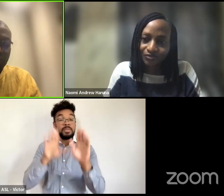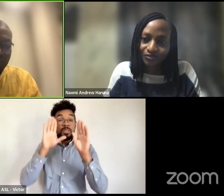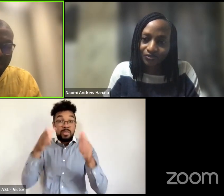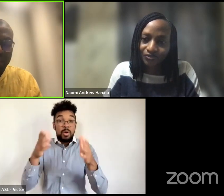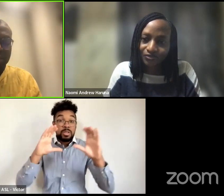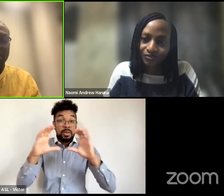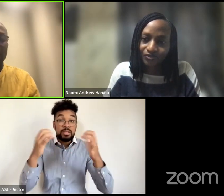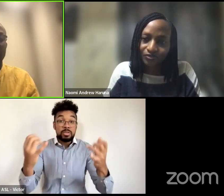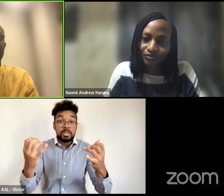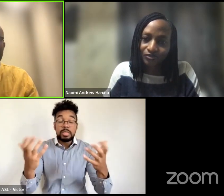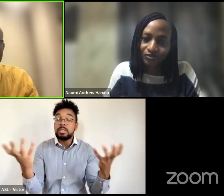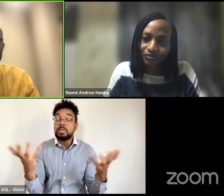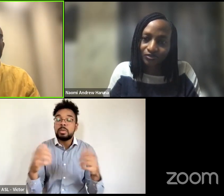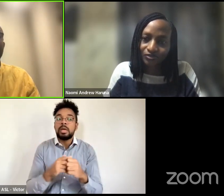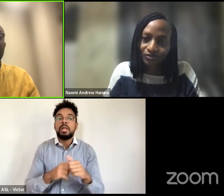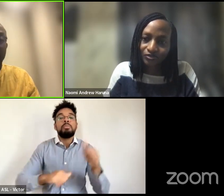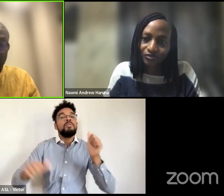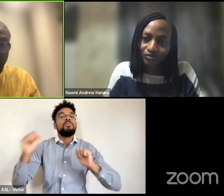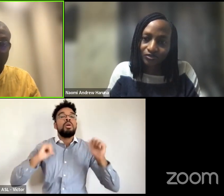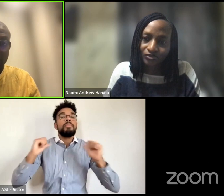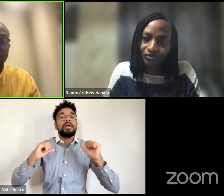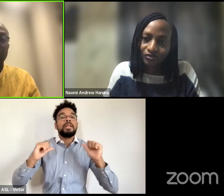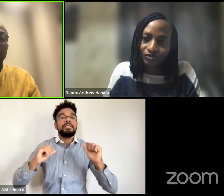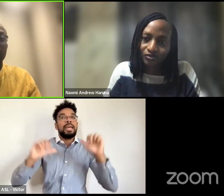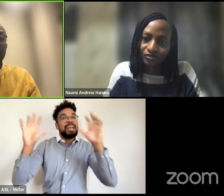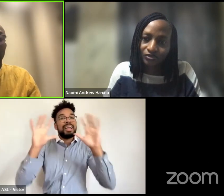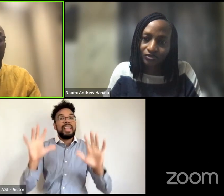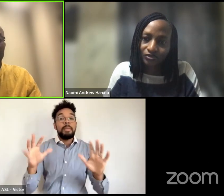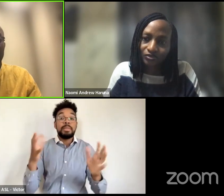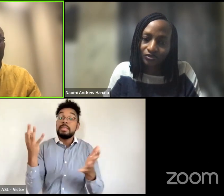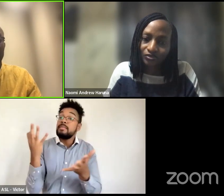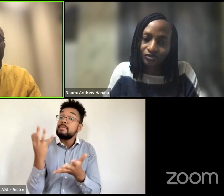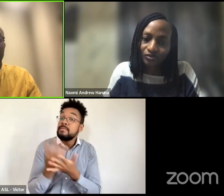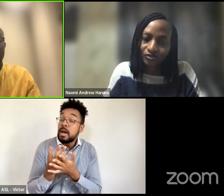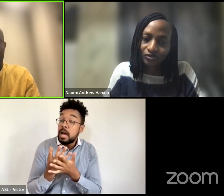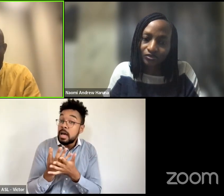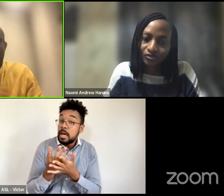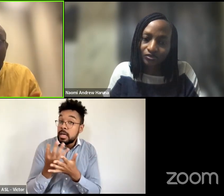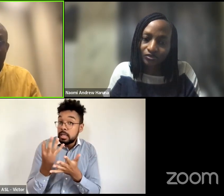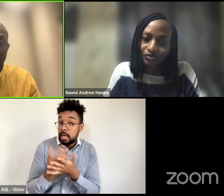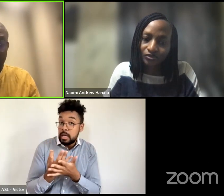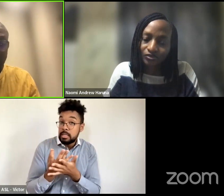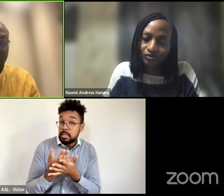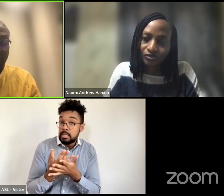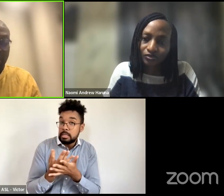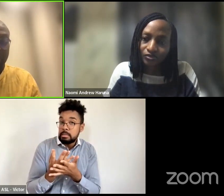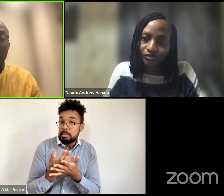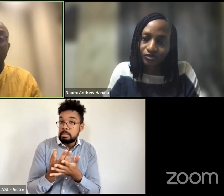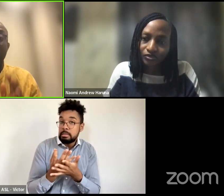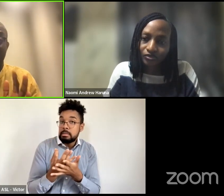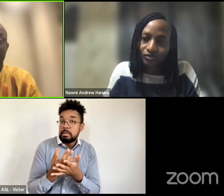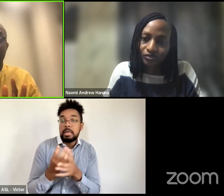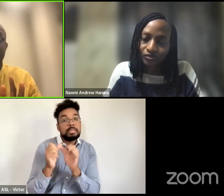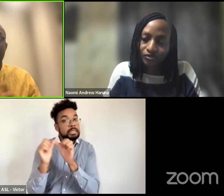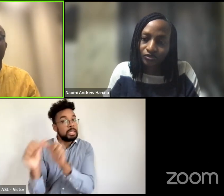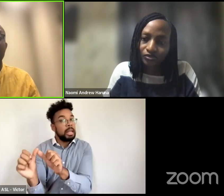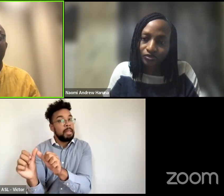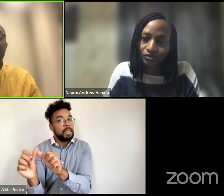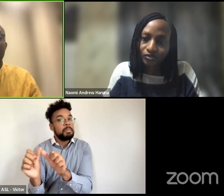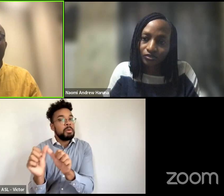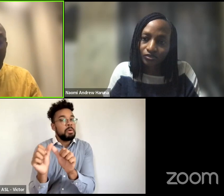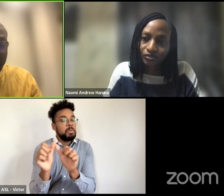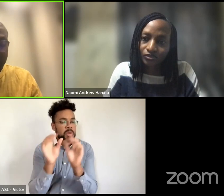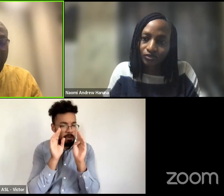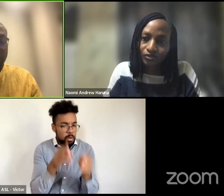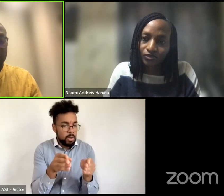performance and climate finance um or slash sustainability but we're focusing on finance